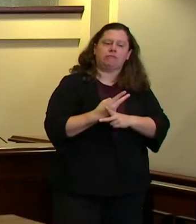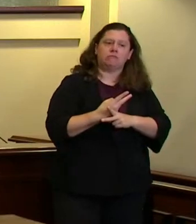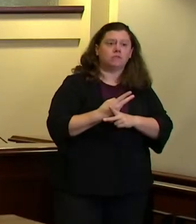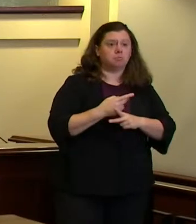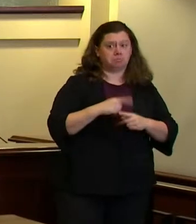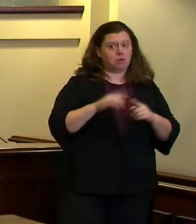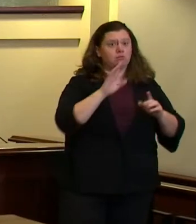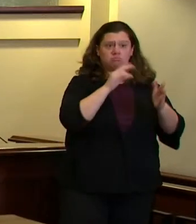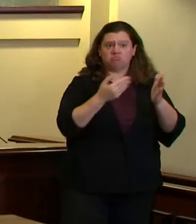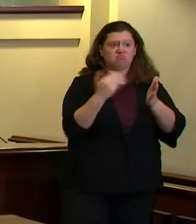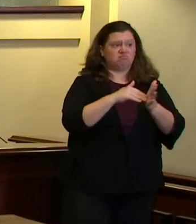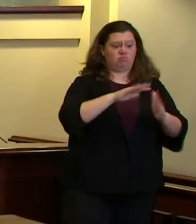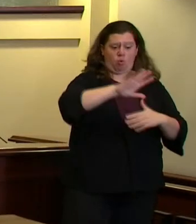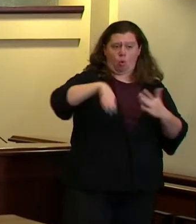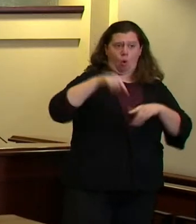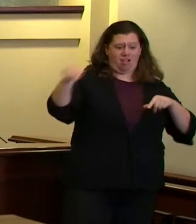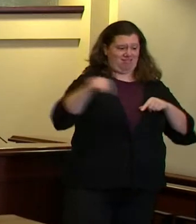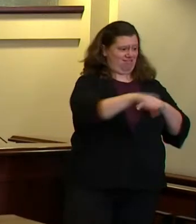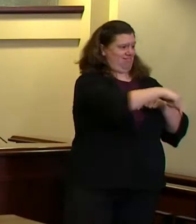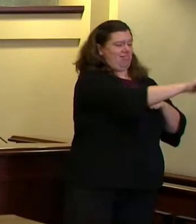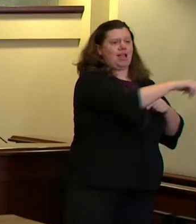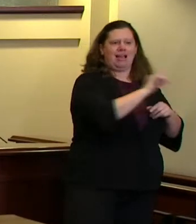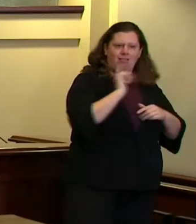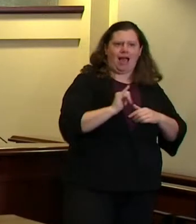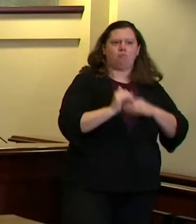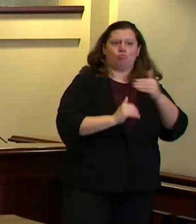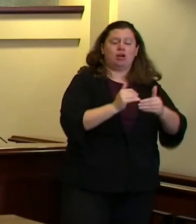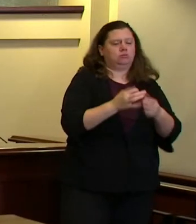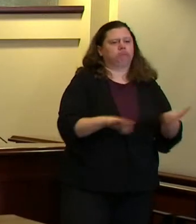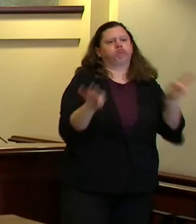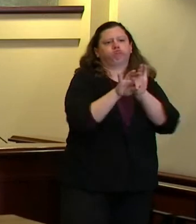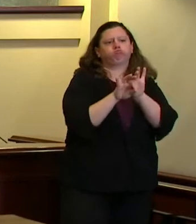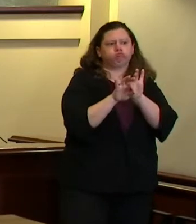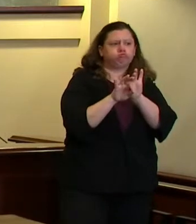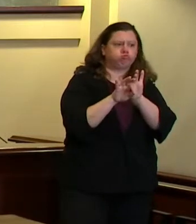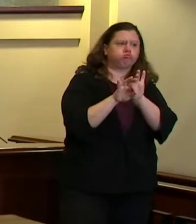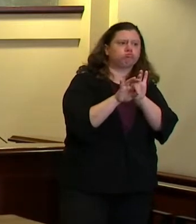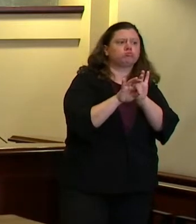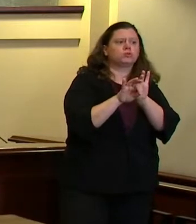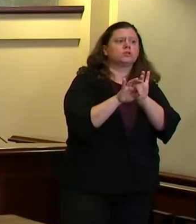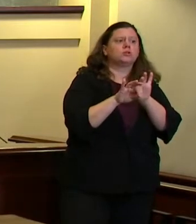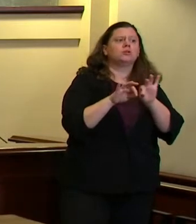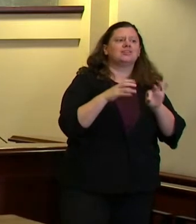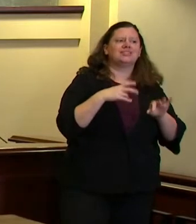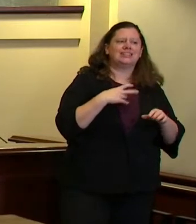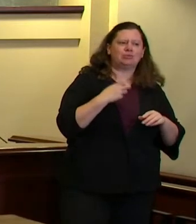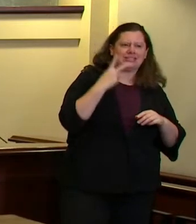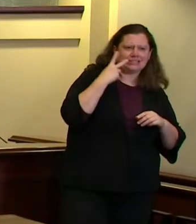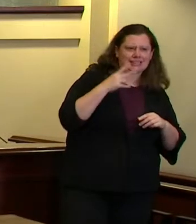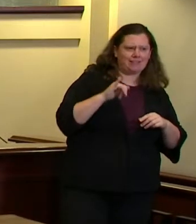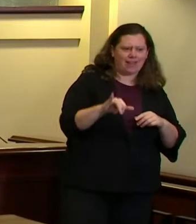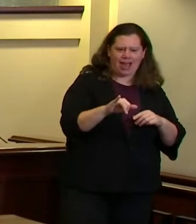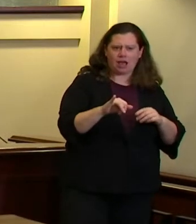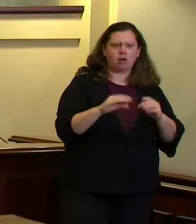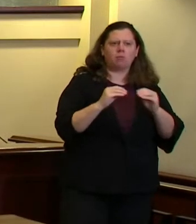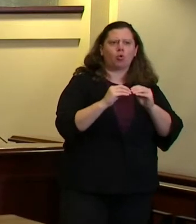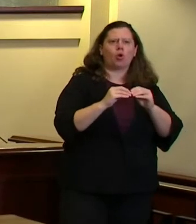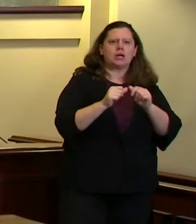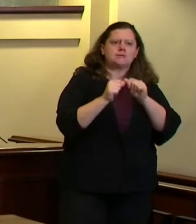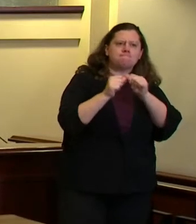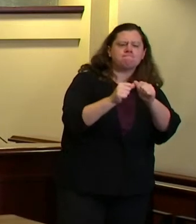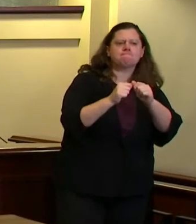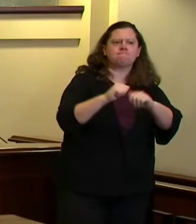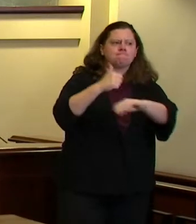moving forward i think we need to look at every opportunity to build more of that housing stock here in the community so